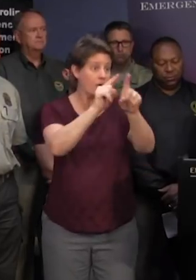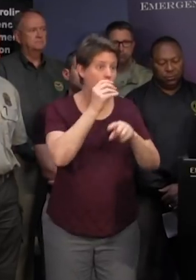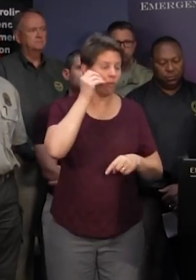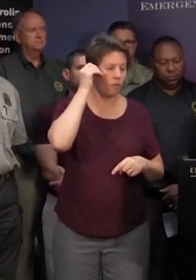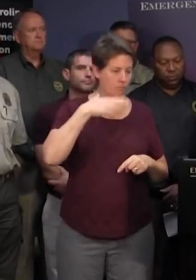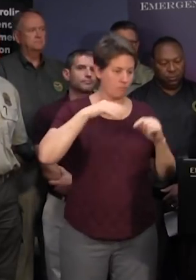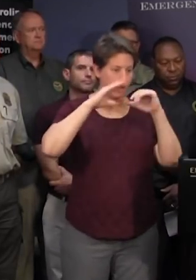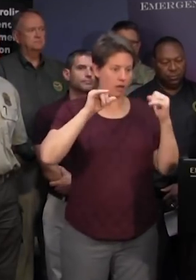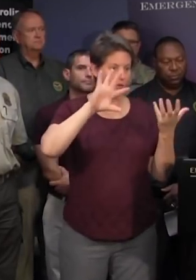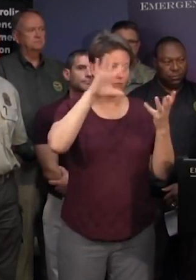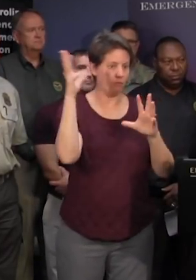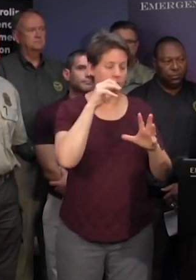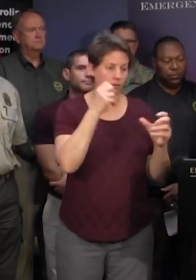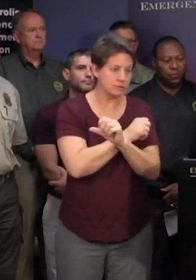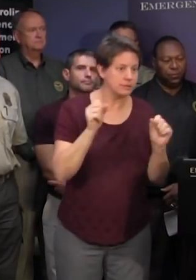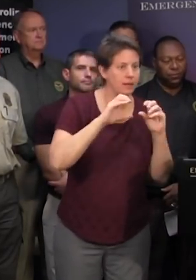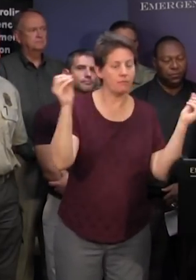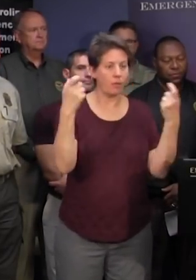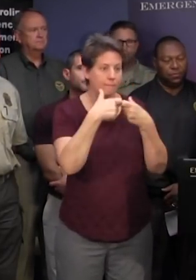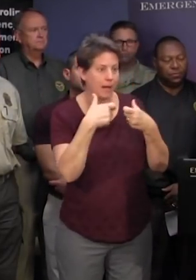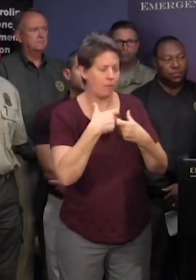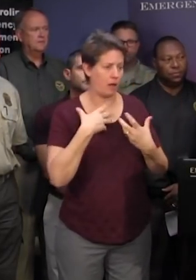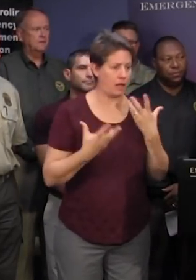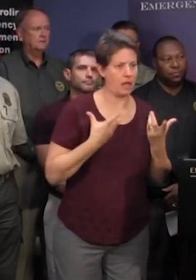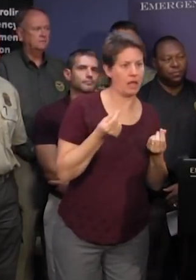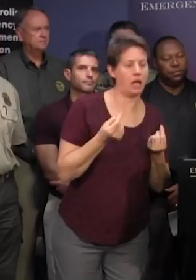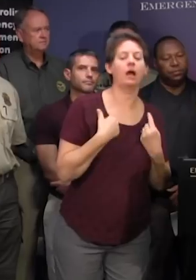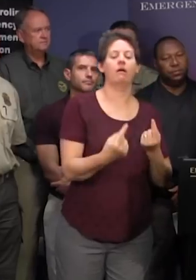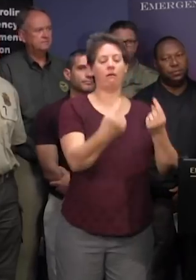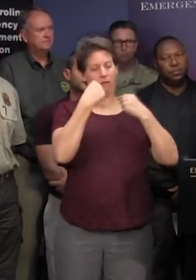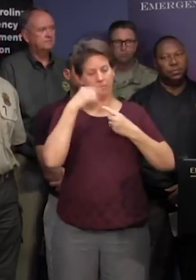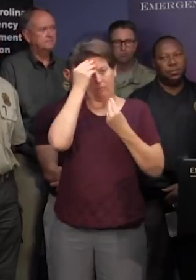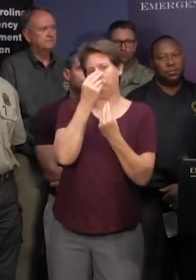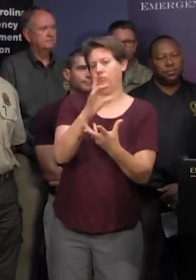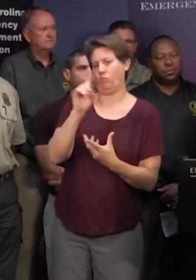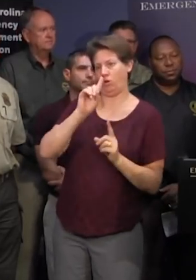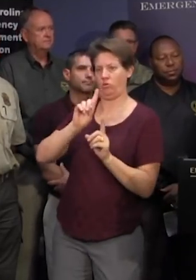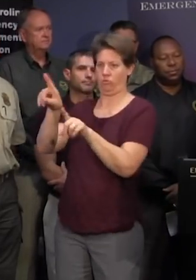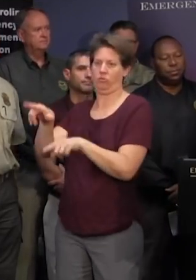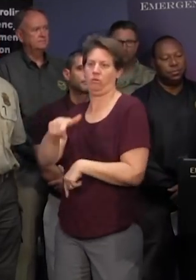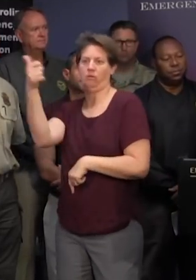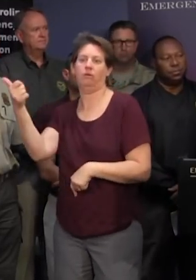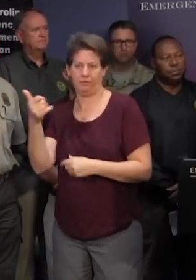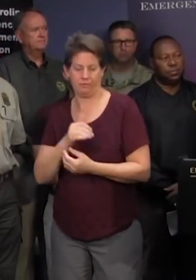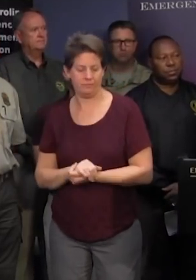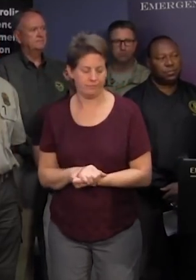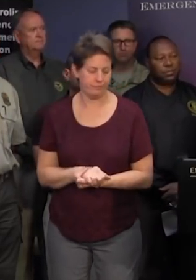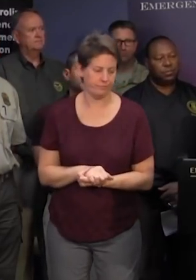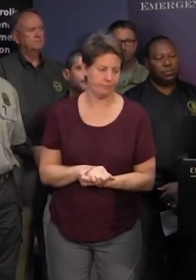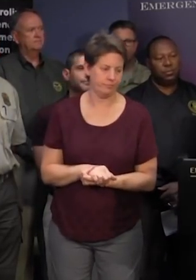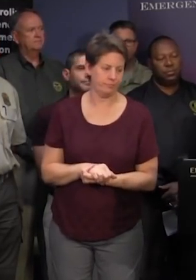house is unsafe or no power and you need a standby shelter they will direct you to that location we're trying to